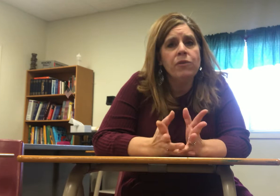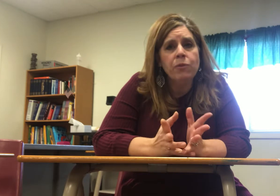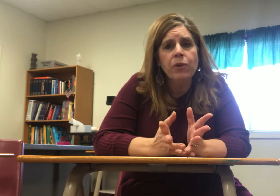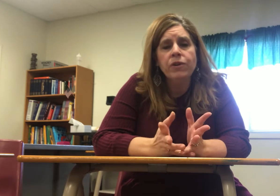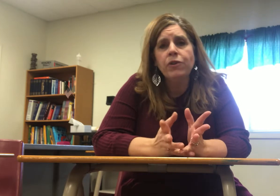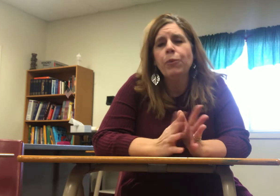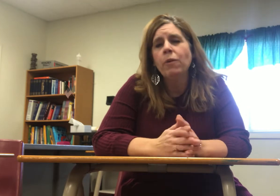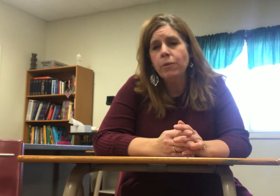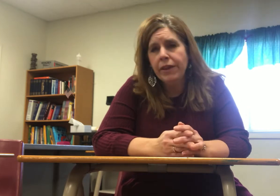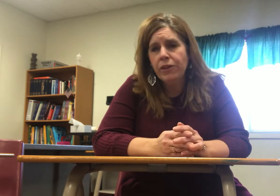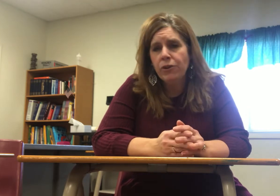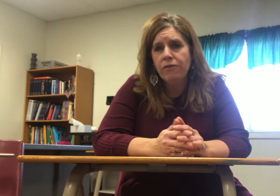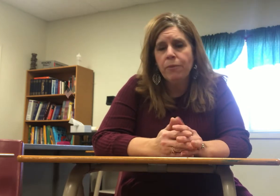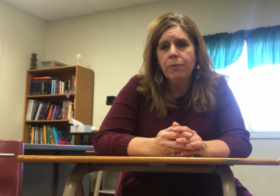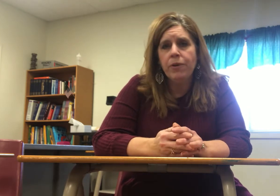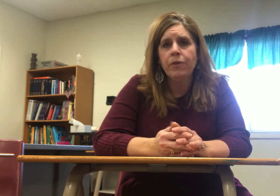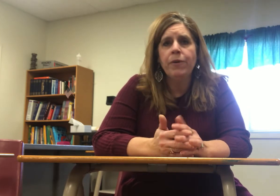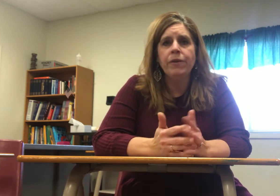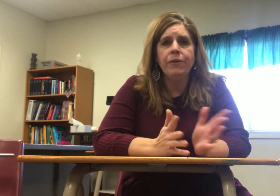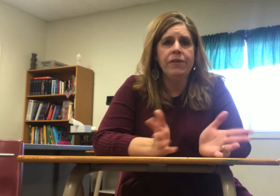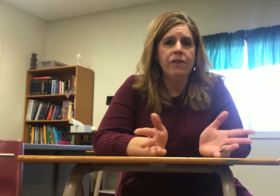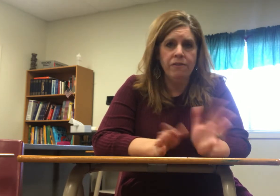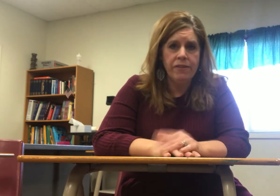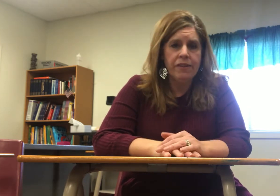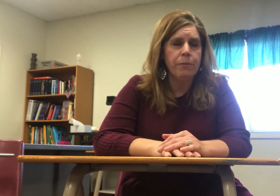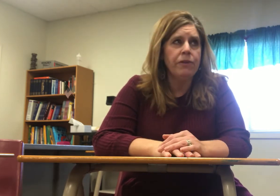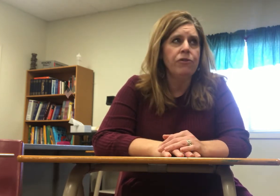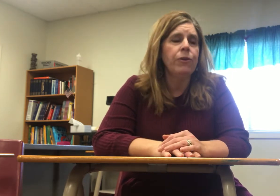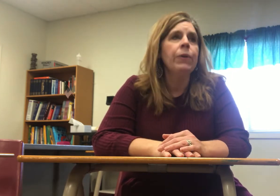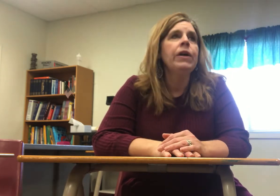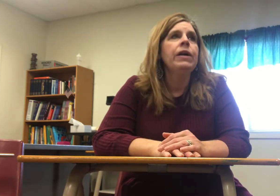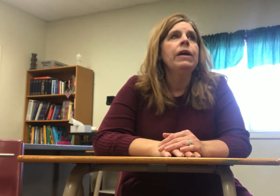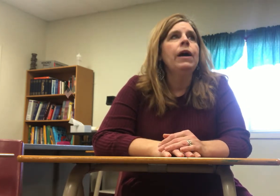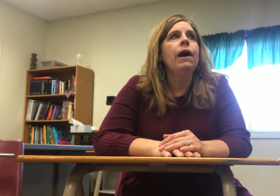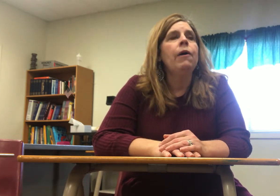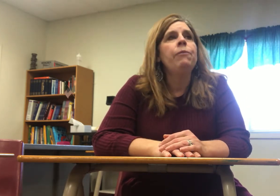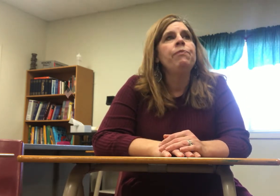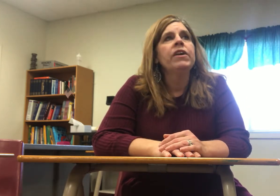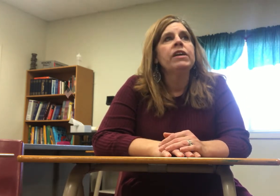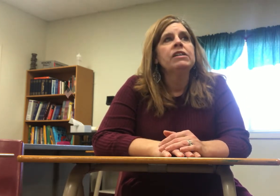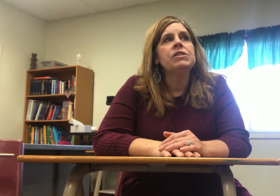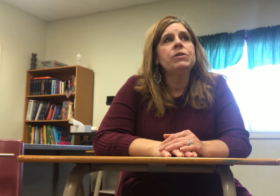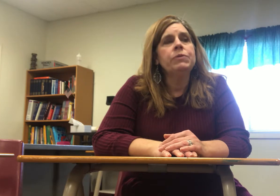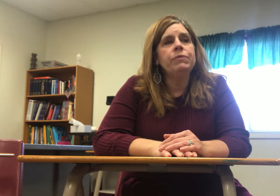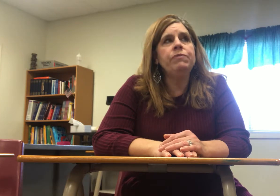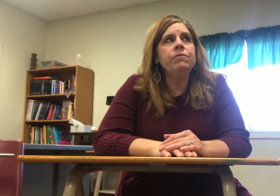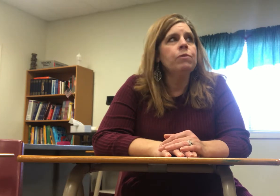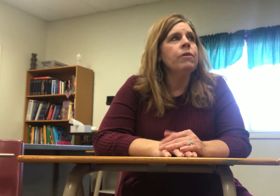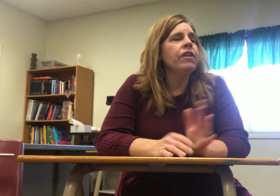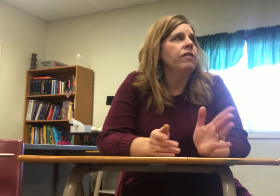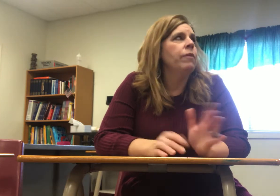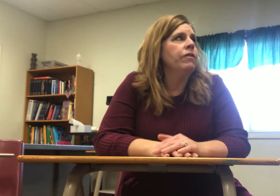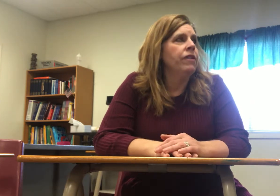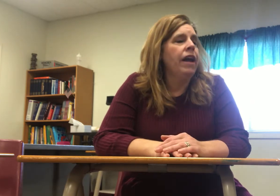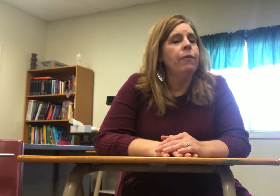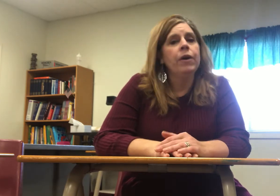important you probably can learn it from the book but a little easier if it's explained to you so what we talked about today were